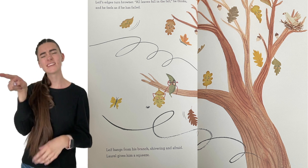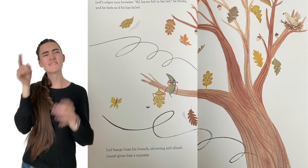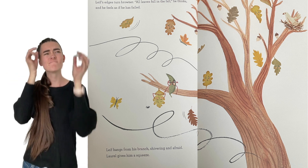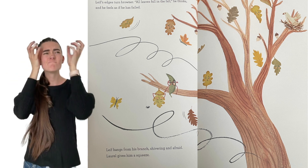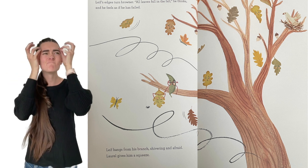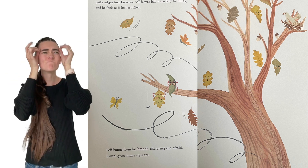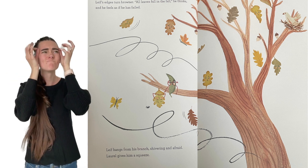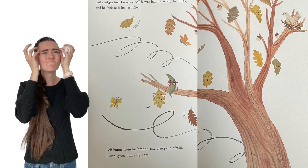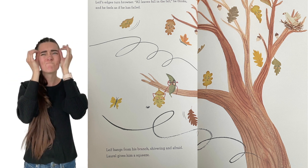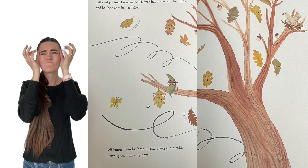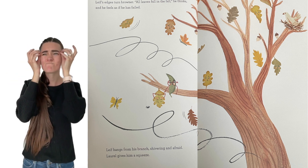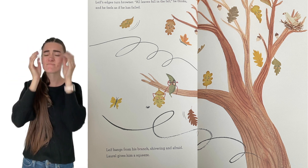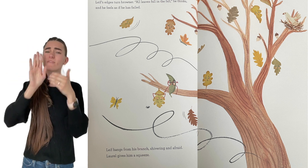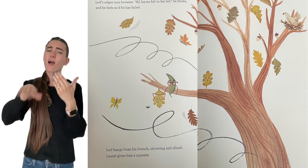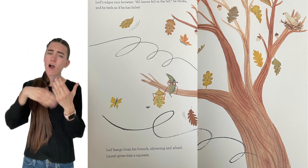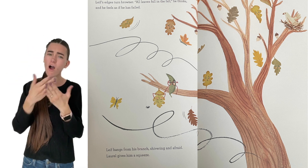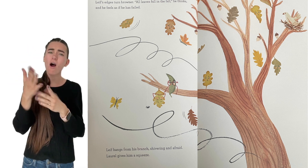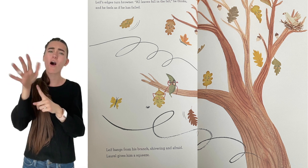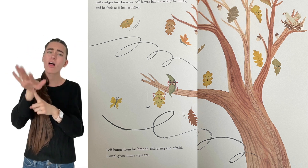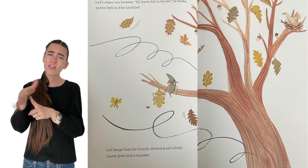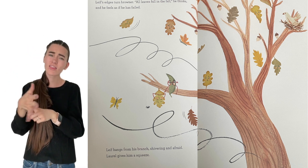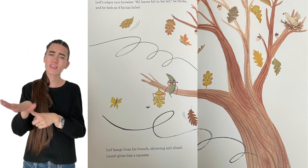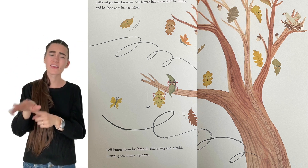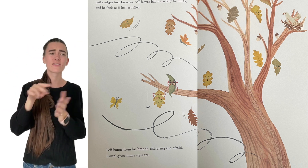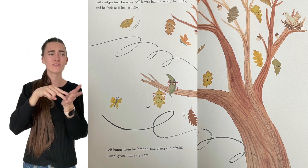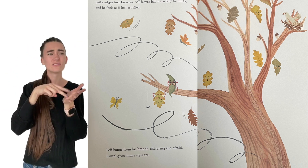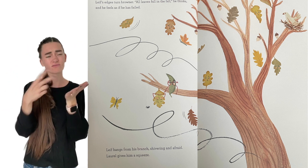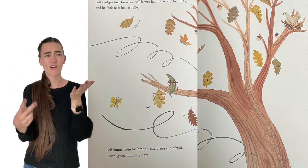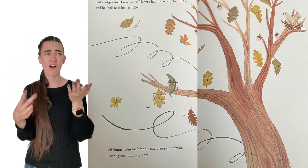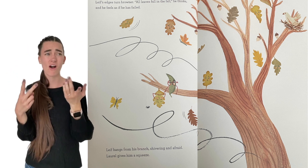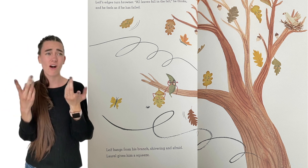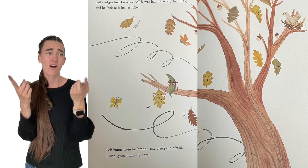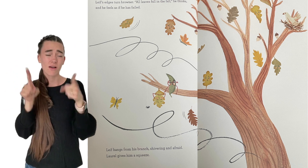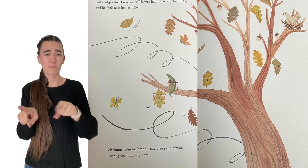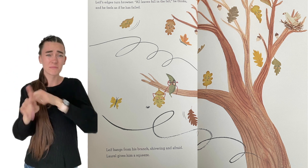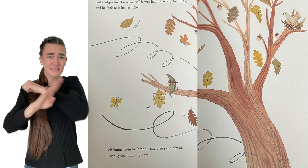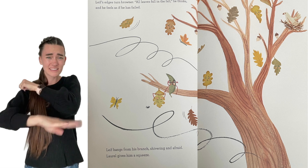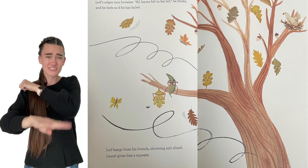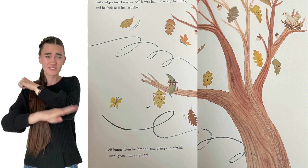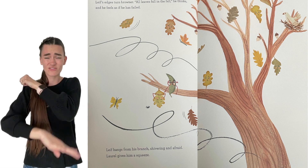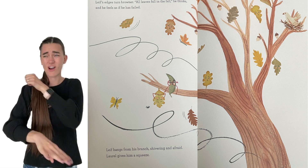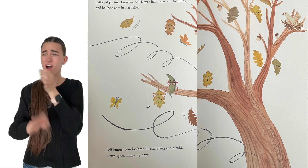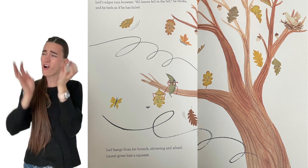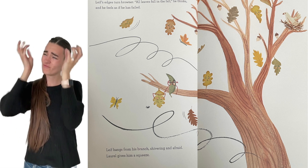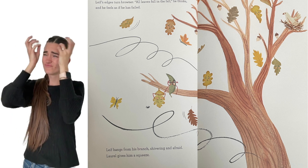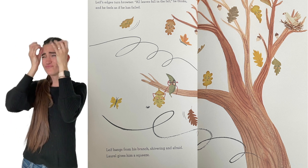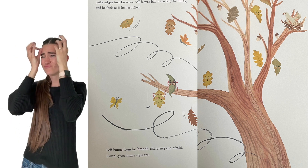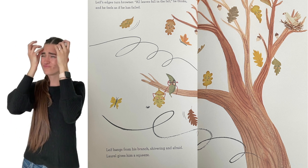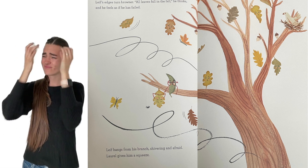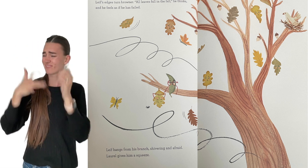fall in the fall, he thinks. And he feels as if he has failed.